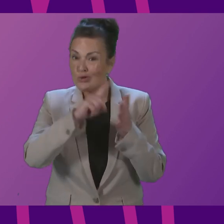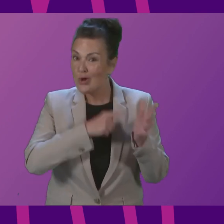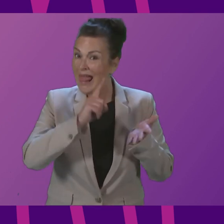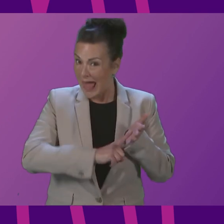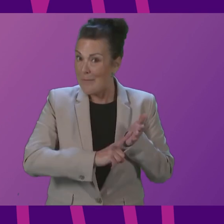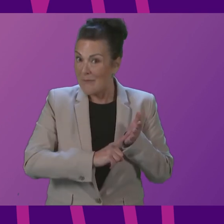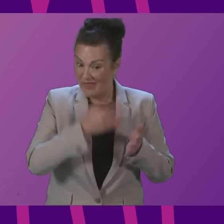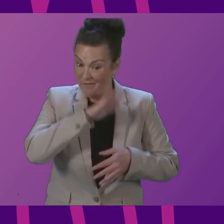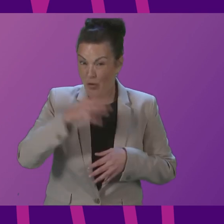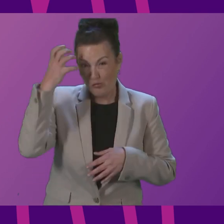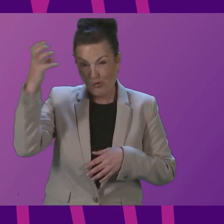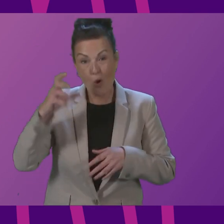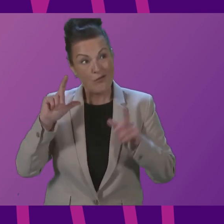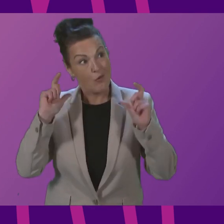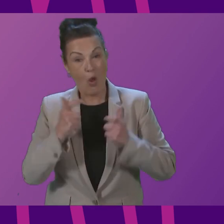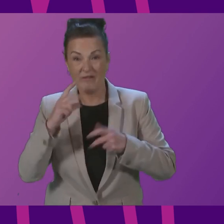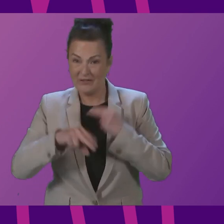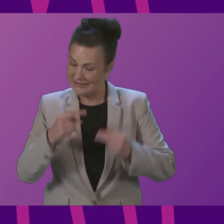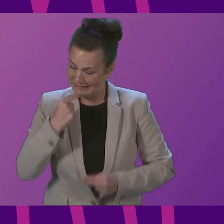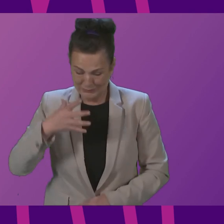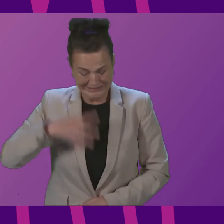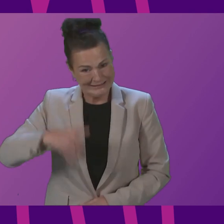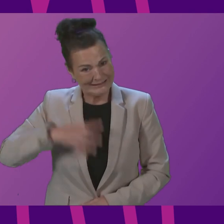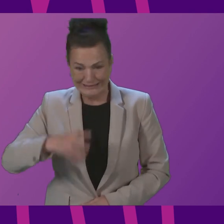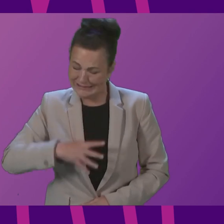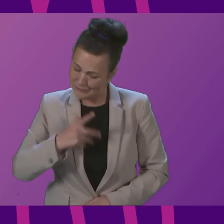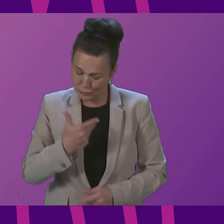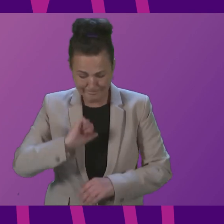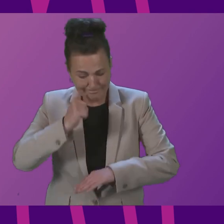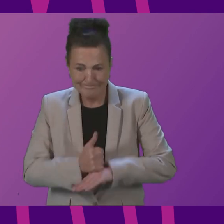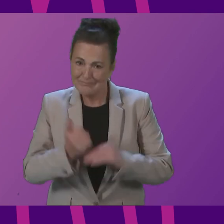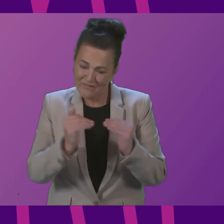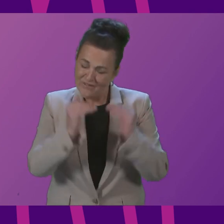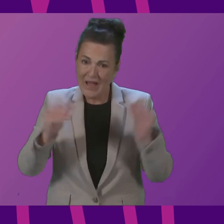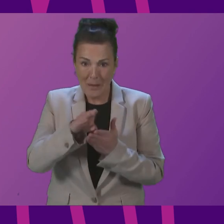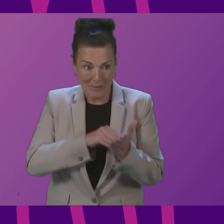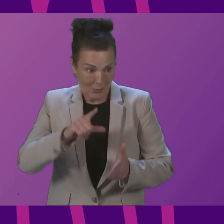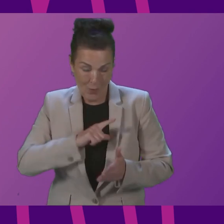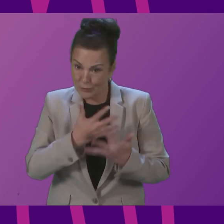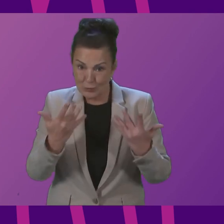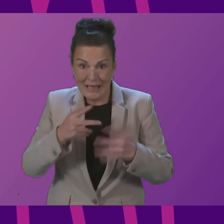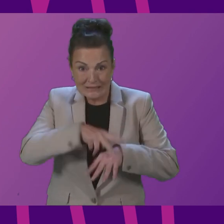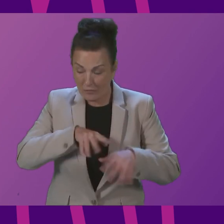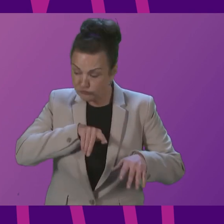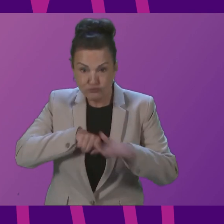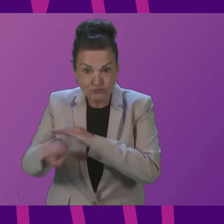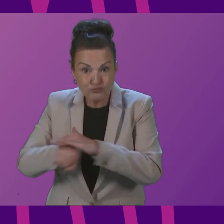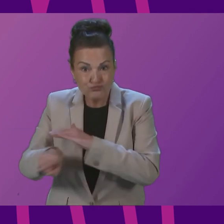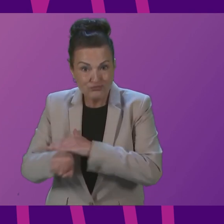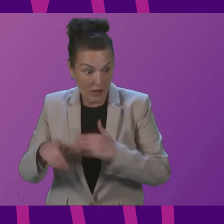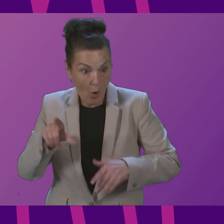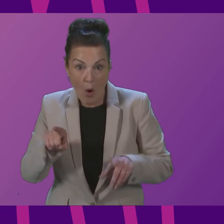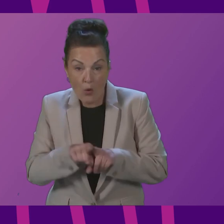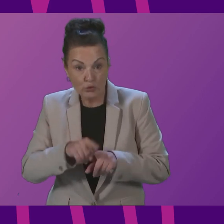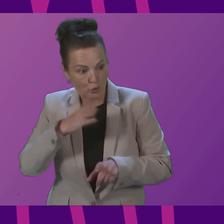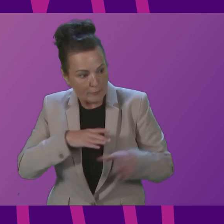Nursing said on Monday that fair pay is needed to stem an exodus of staff and retain younger nurses in our NHS She also made clear that the two priorities for